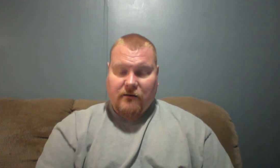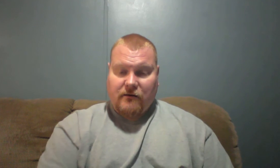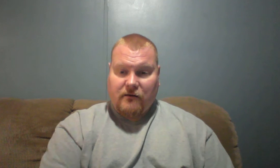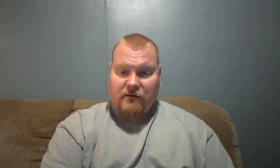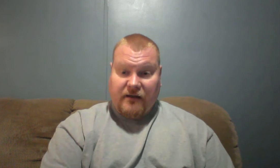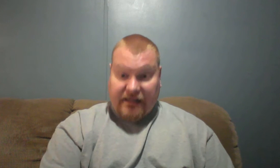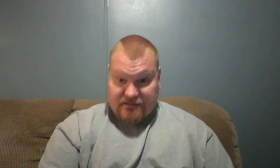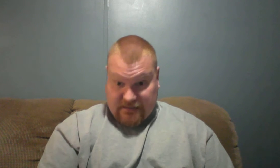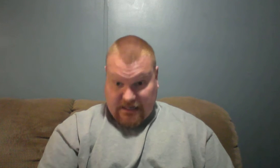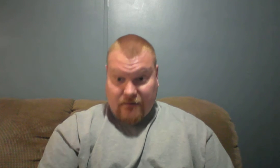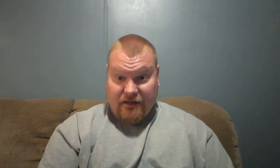against the enemy.